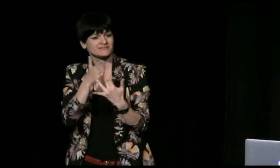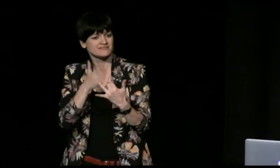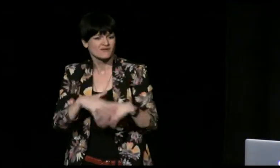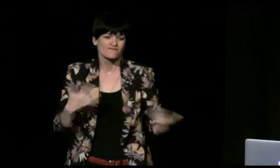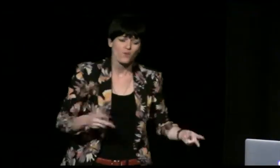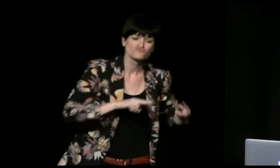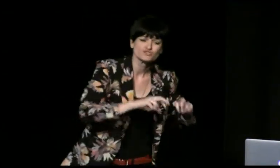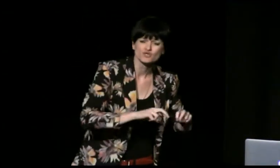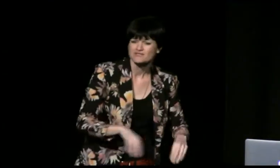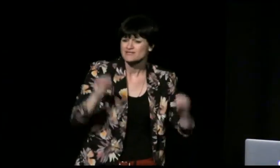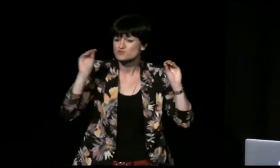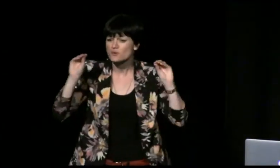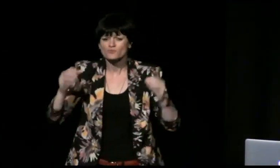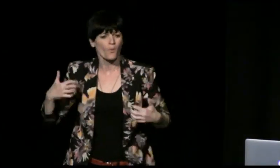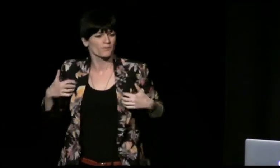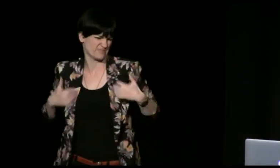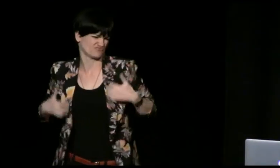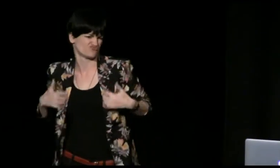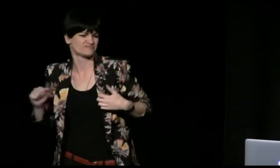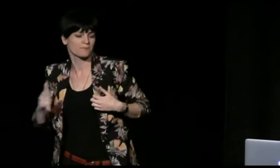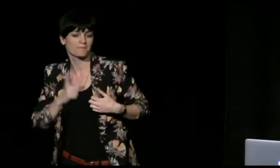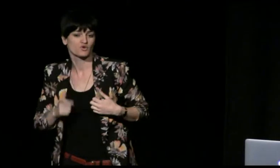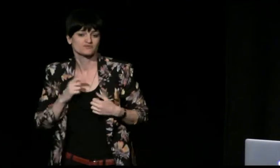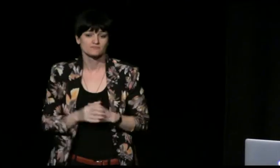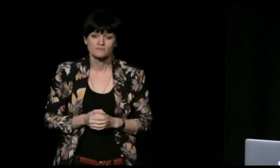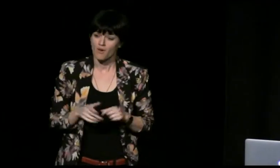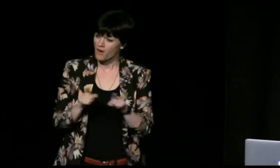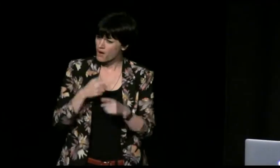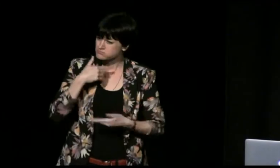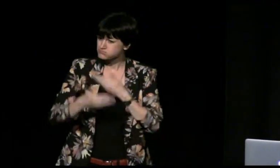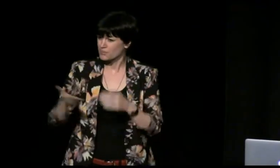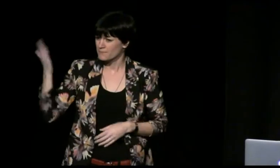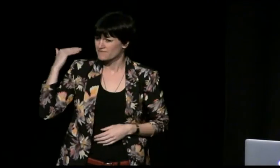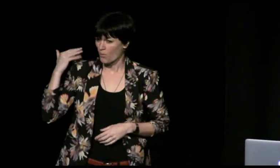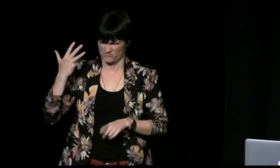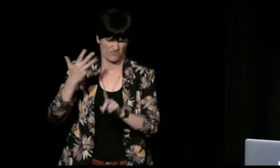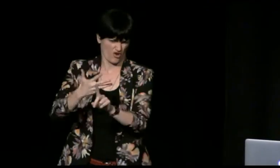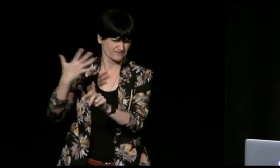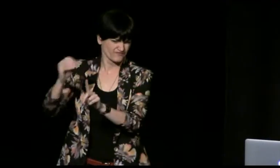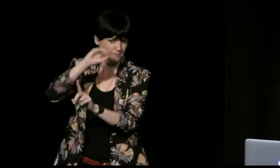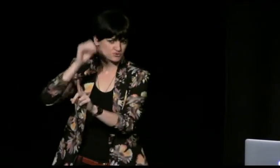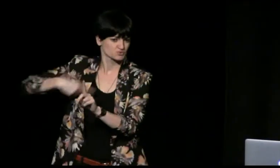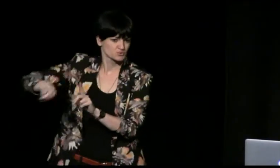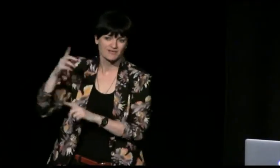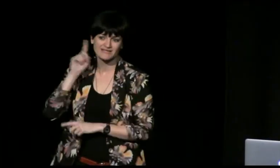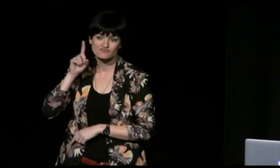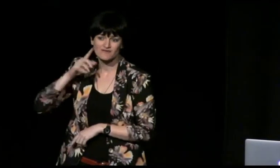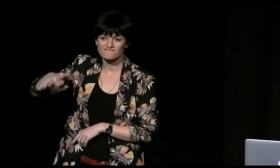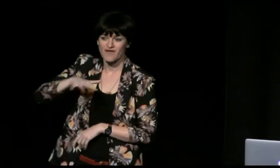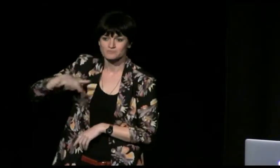can position them in one place for easy access, whether that's for education or personal interest or research or acculturation of